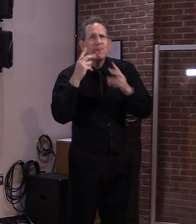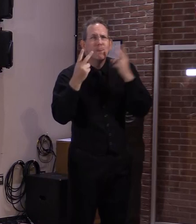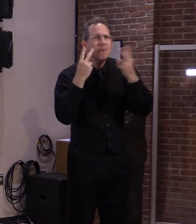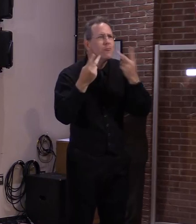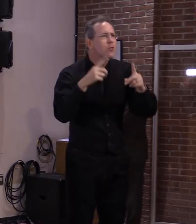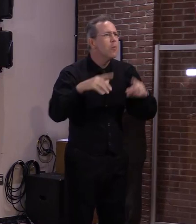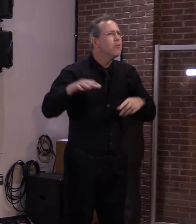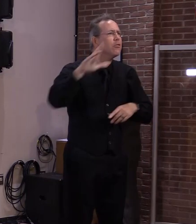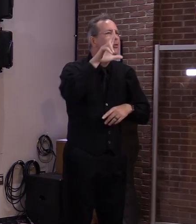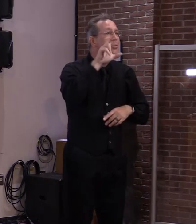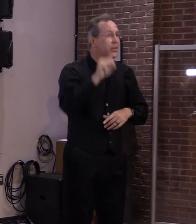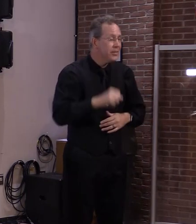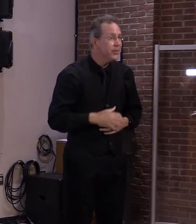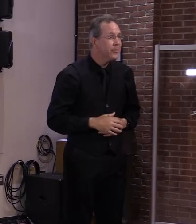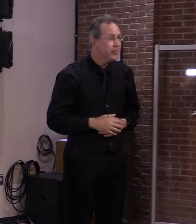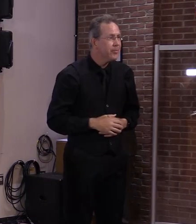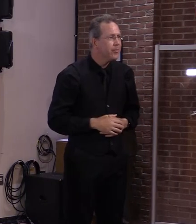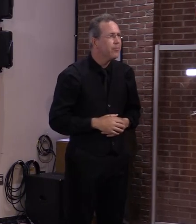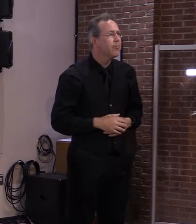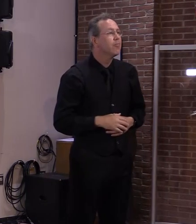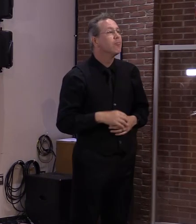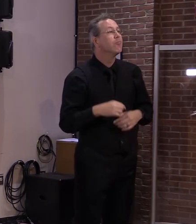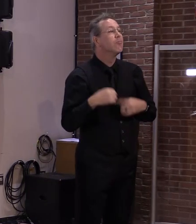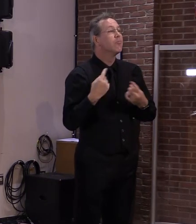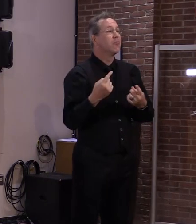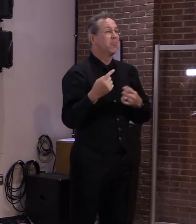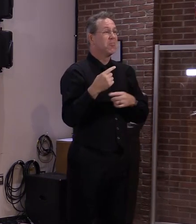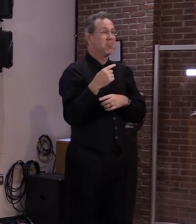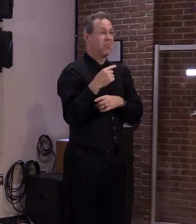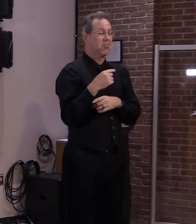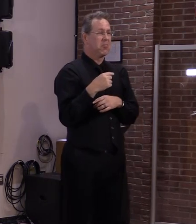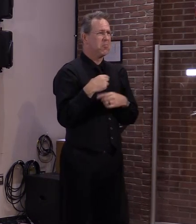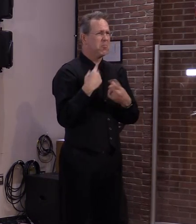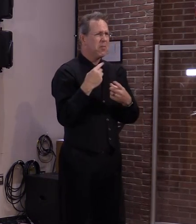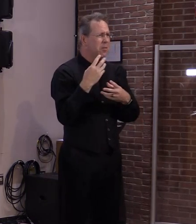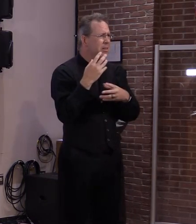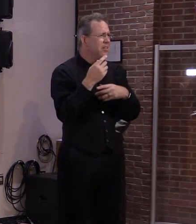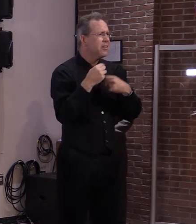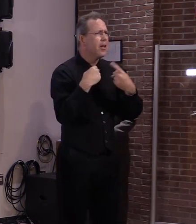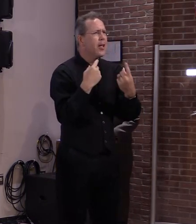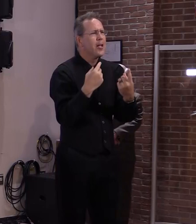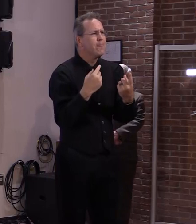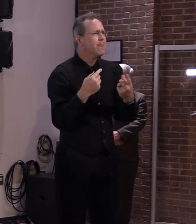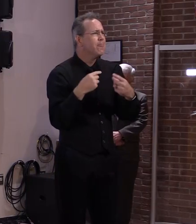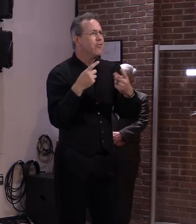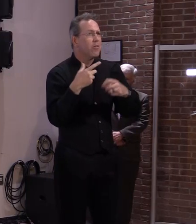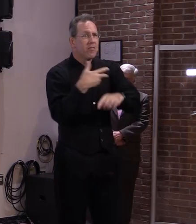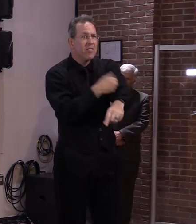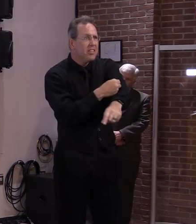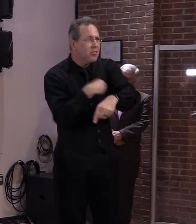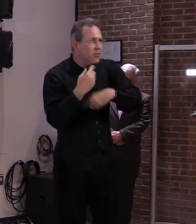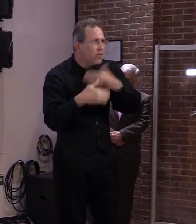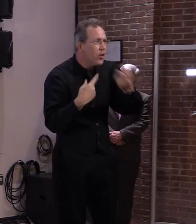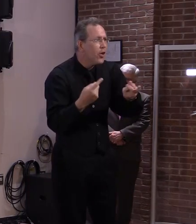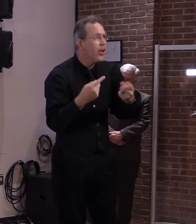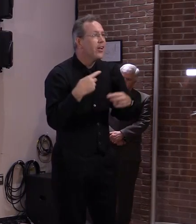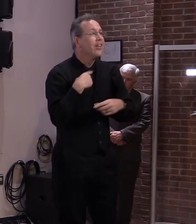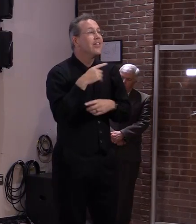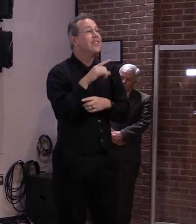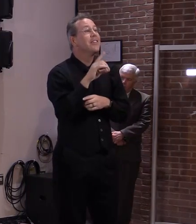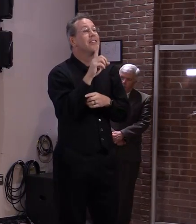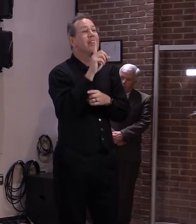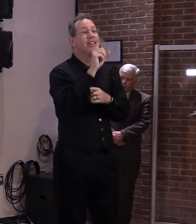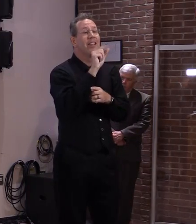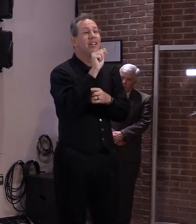have received at least one dose. She also talked about the Delta variant, which Dr. Levine just